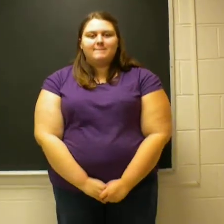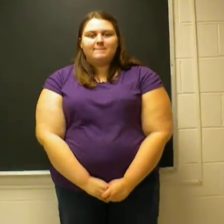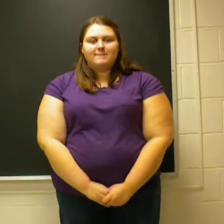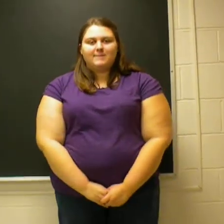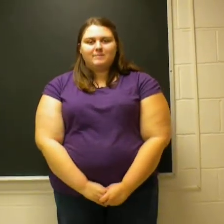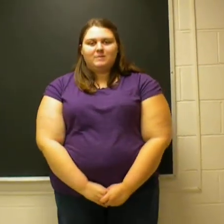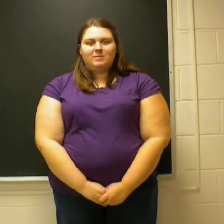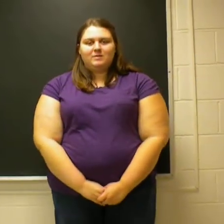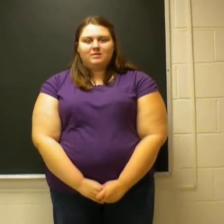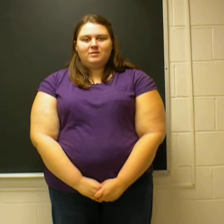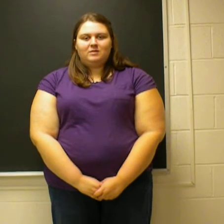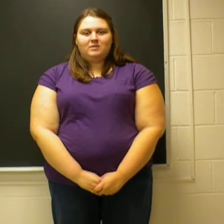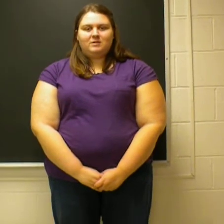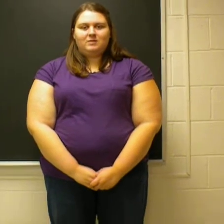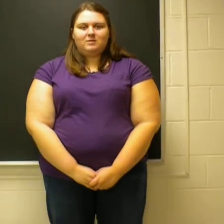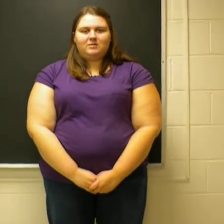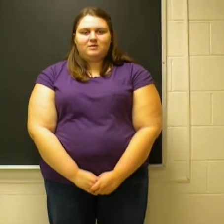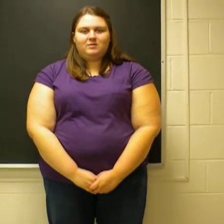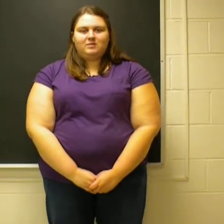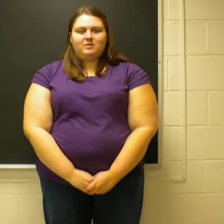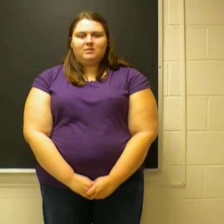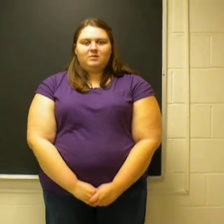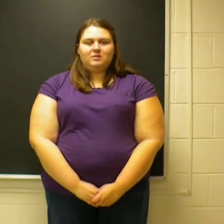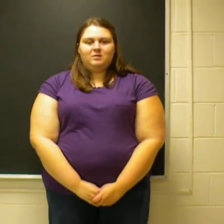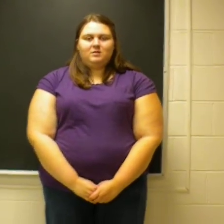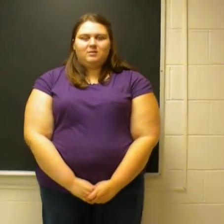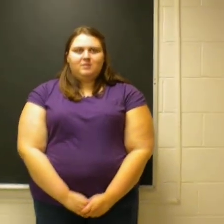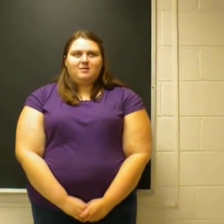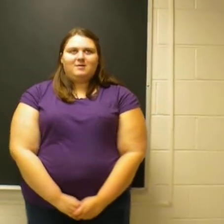Water is made up of two parts hydrogen and one part oxygen.